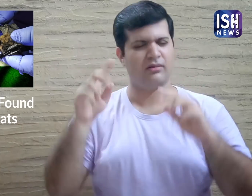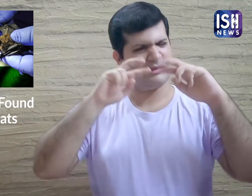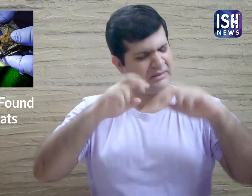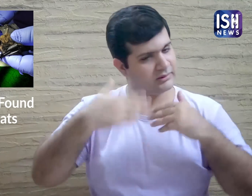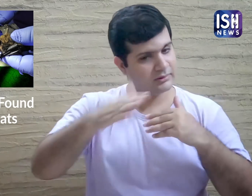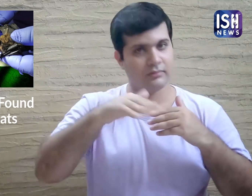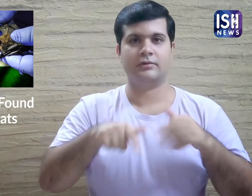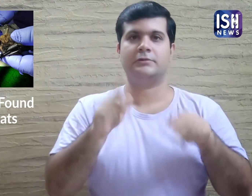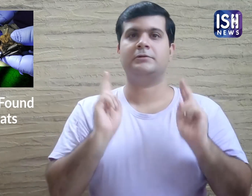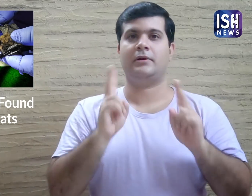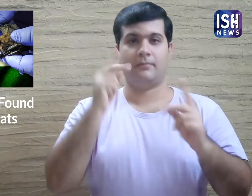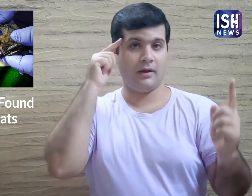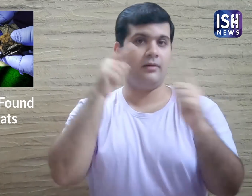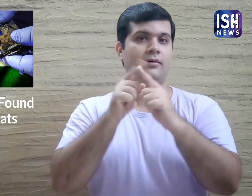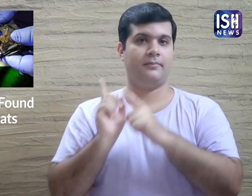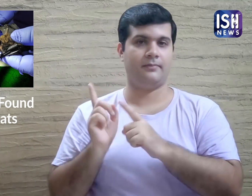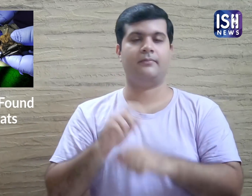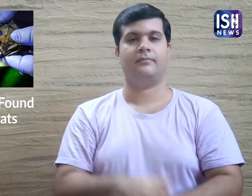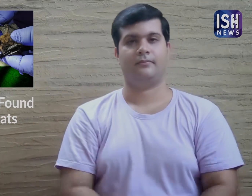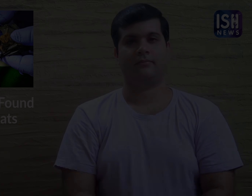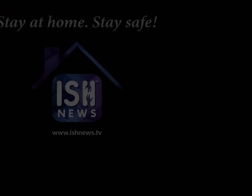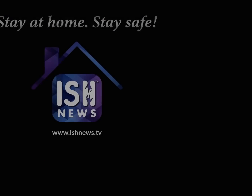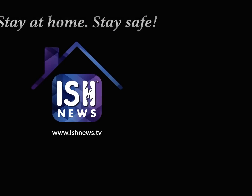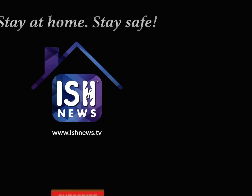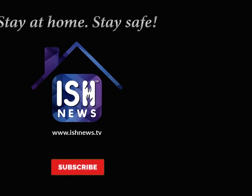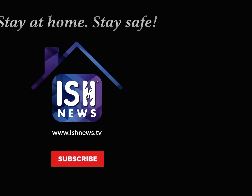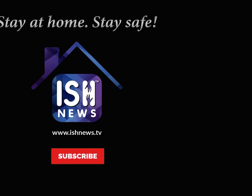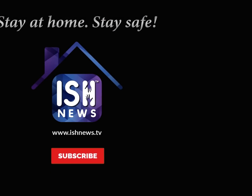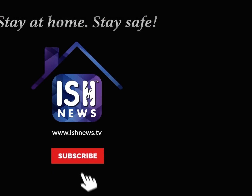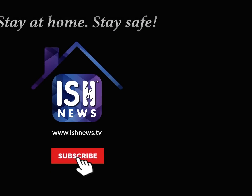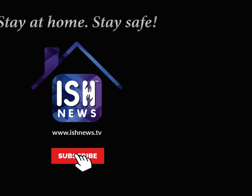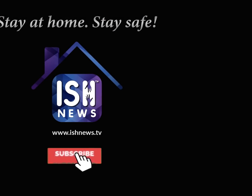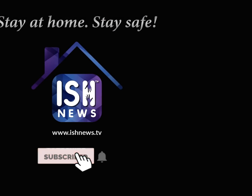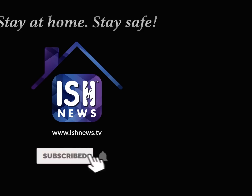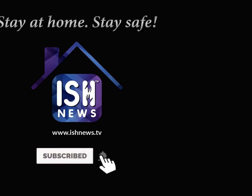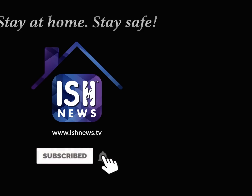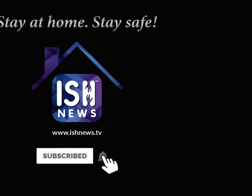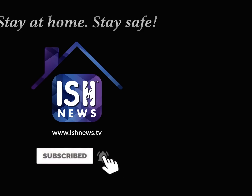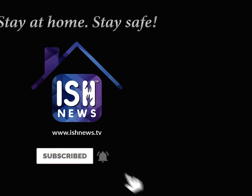the virus. This occurs in mysterious breeds hurt when it seems rather severe serious impact. This